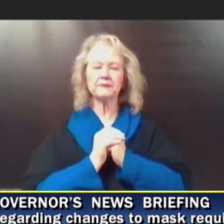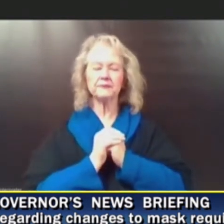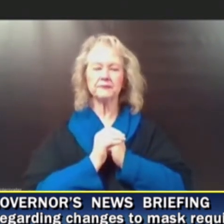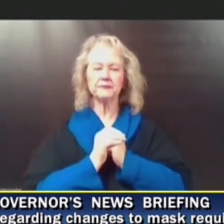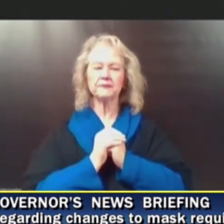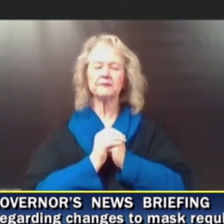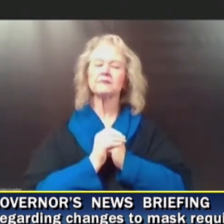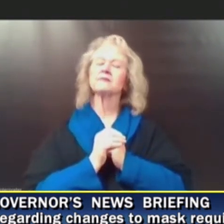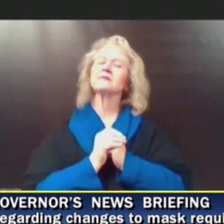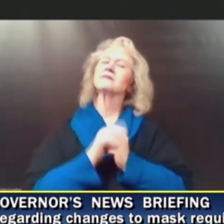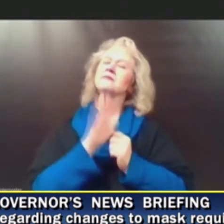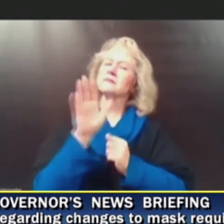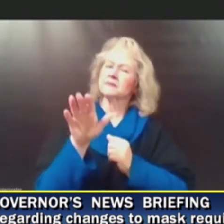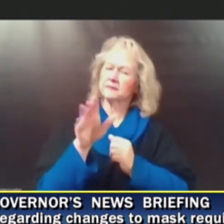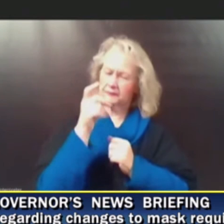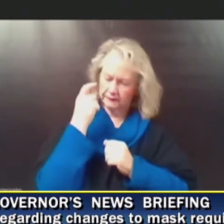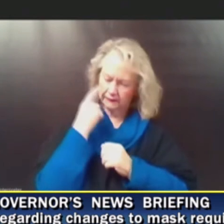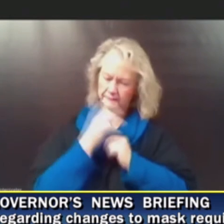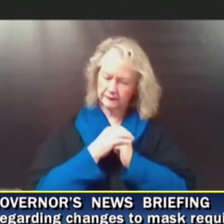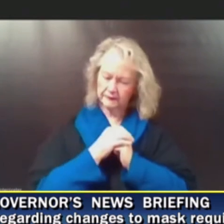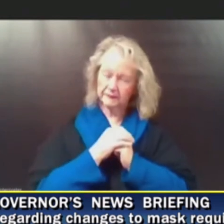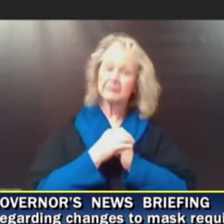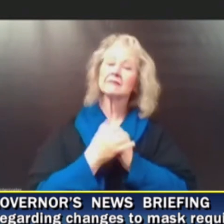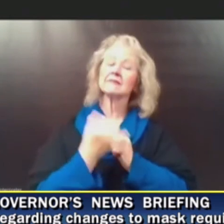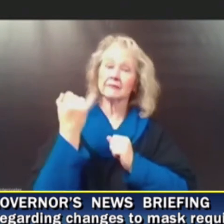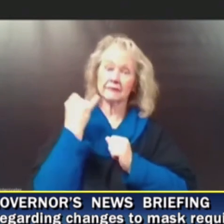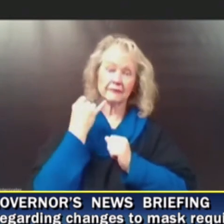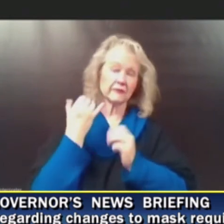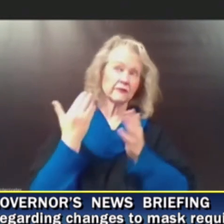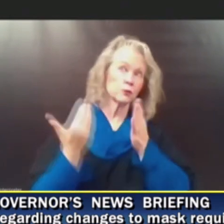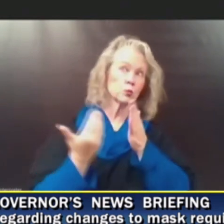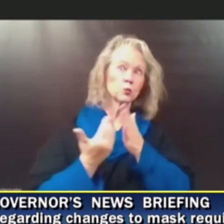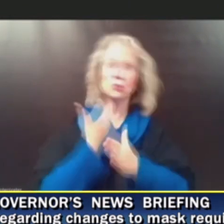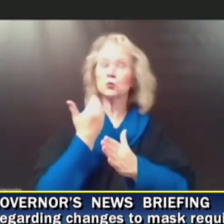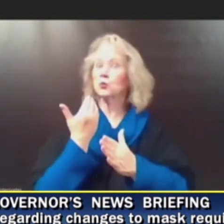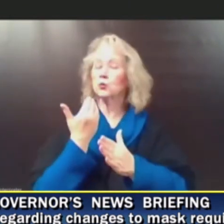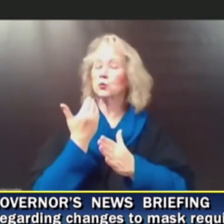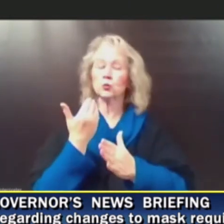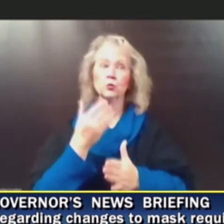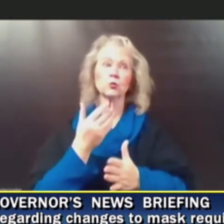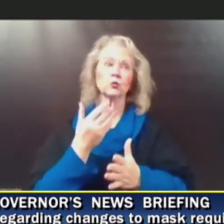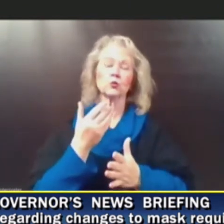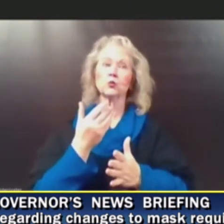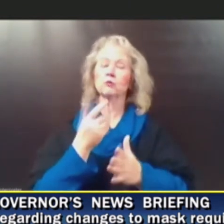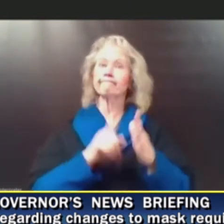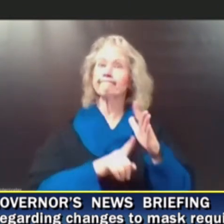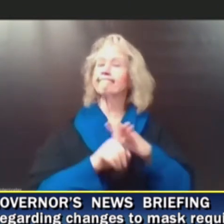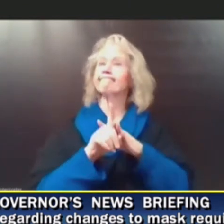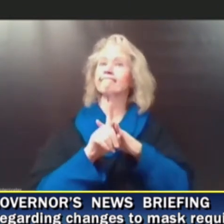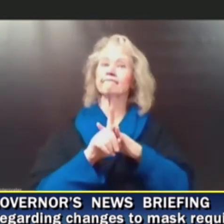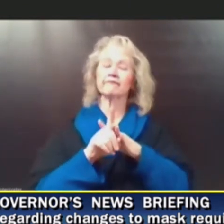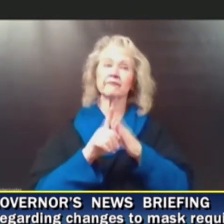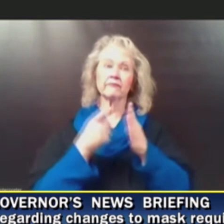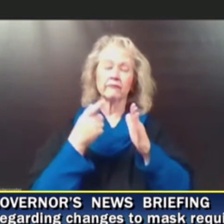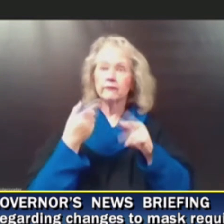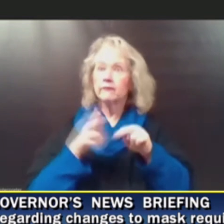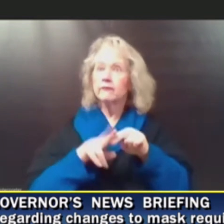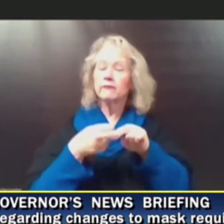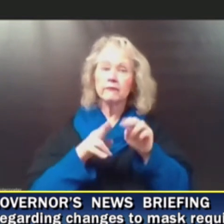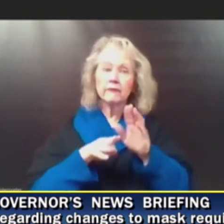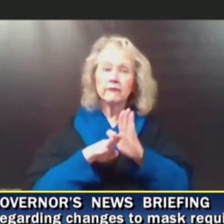So if there is a new variant or a new wave, would you be looking for the